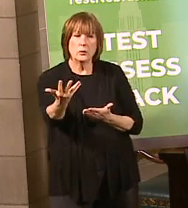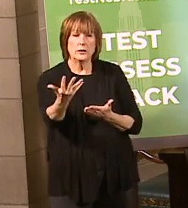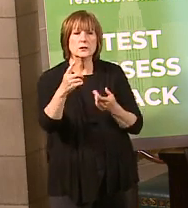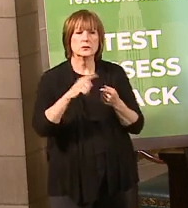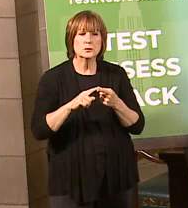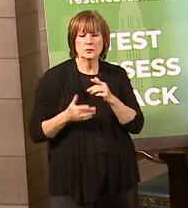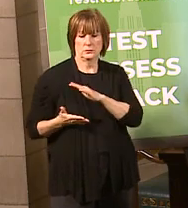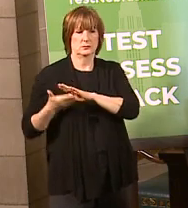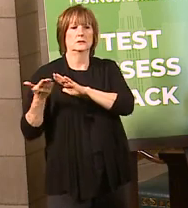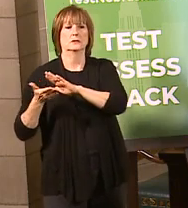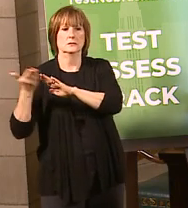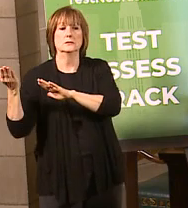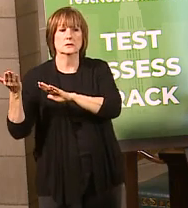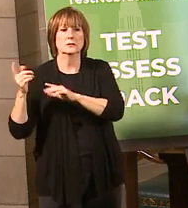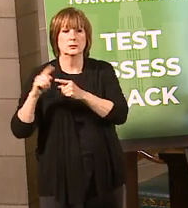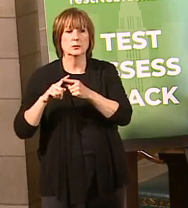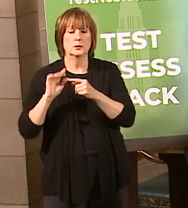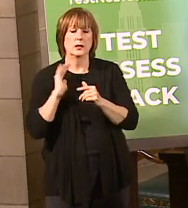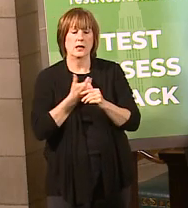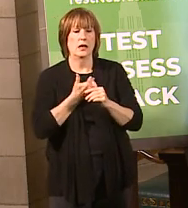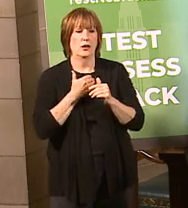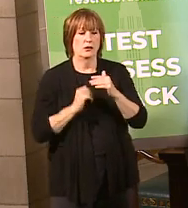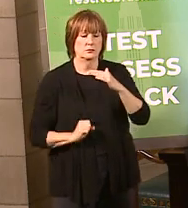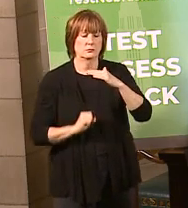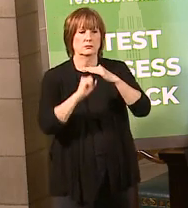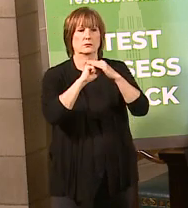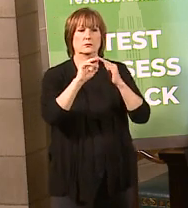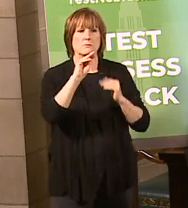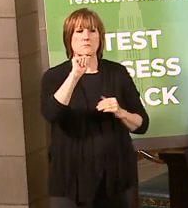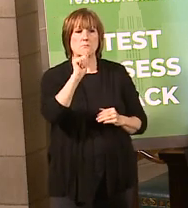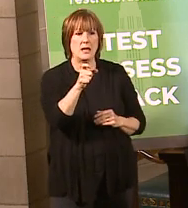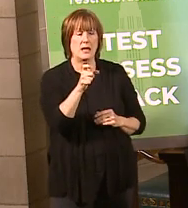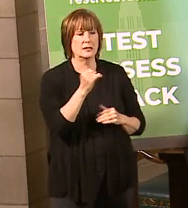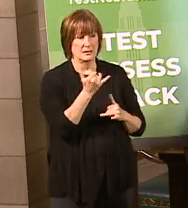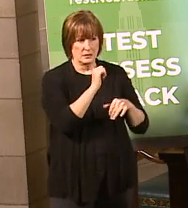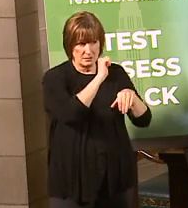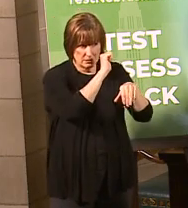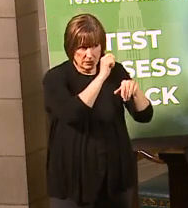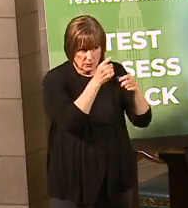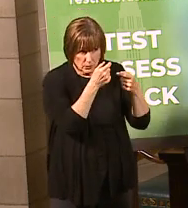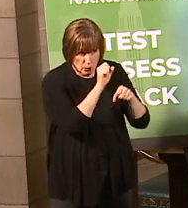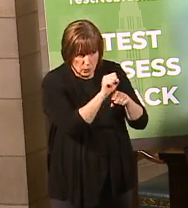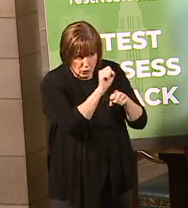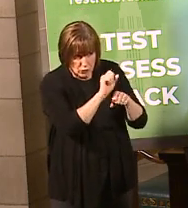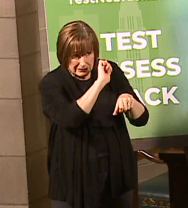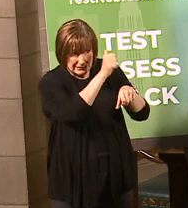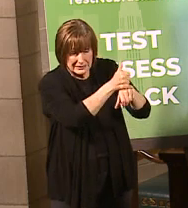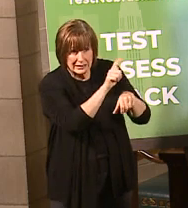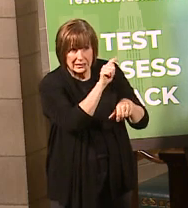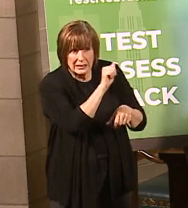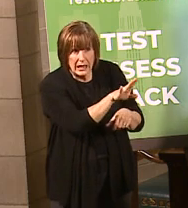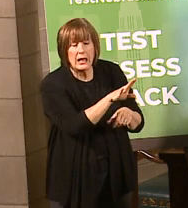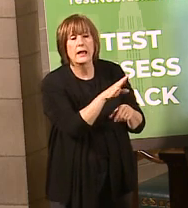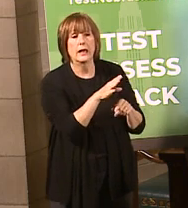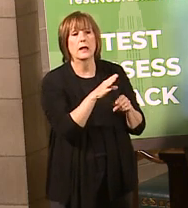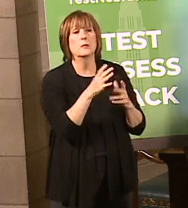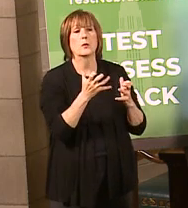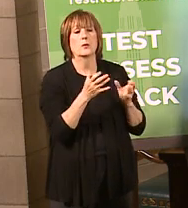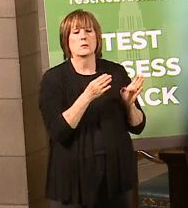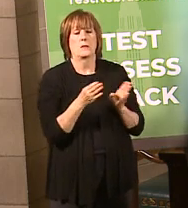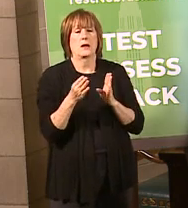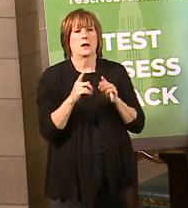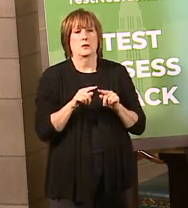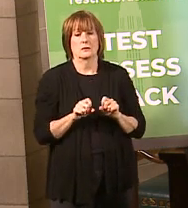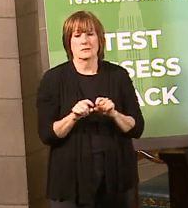running, so get to our maximum, I should say. So we're working on getting the lab set up right now. We're still planning to be able to start